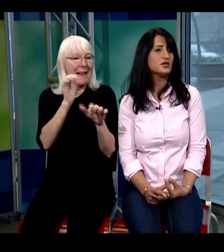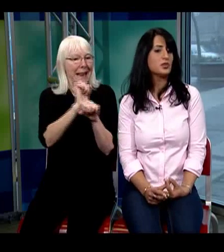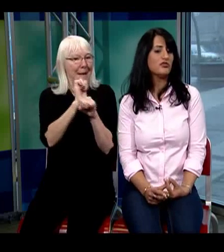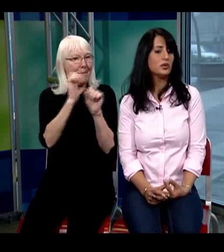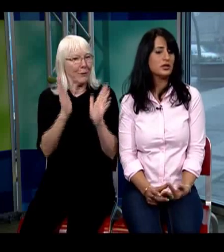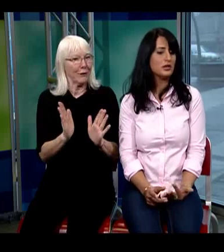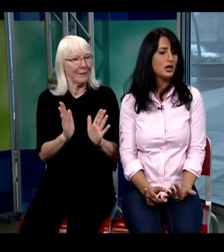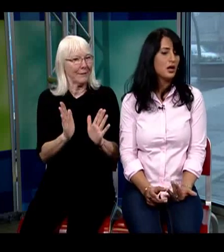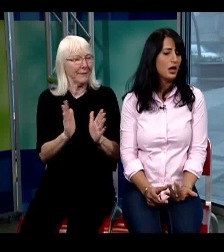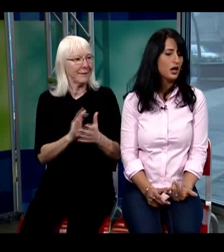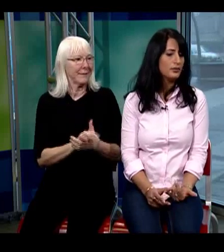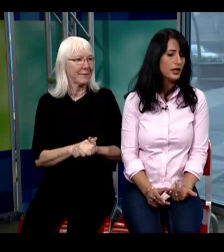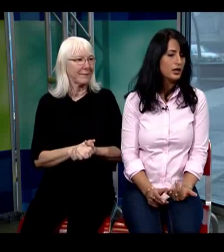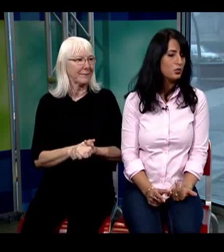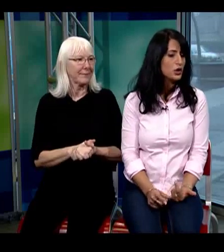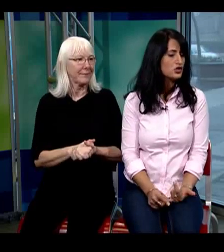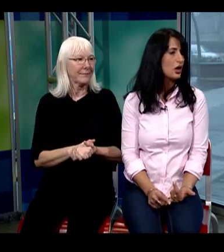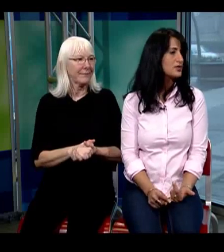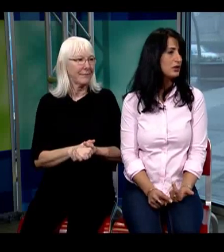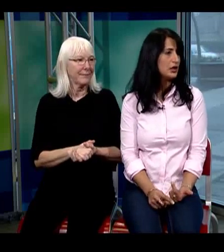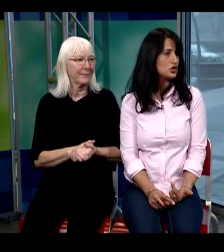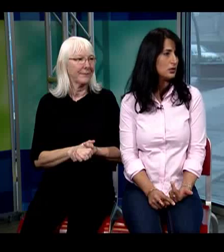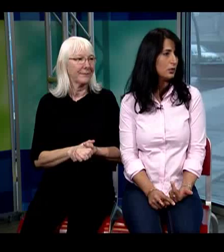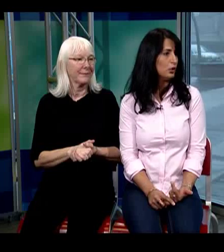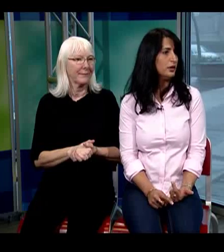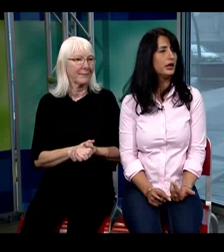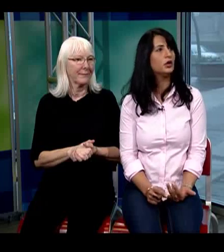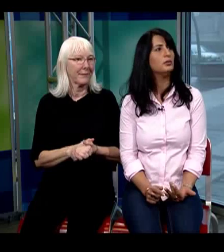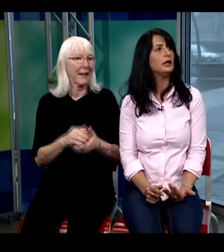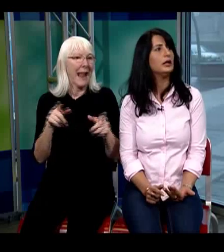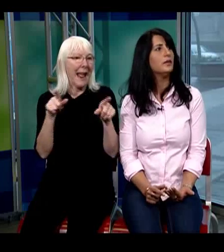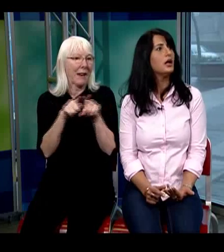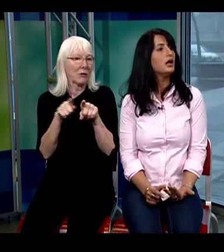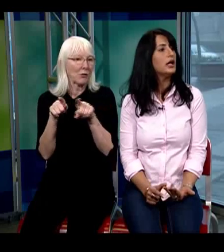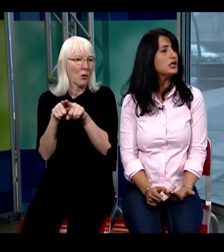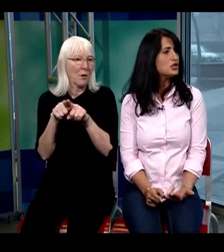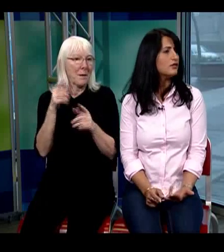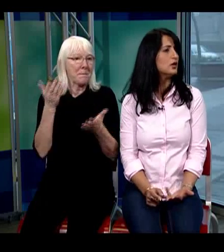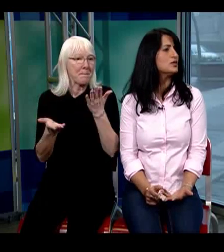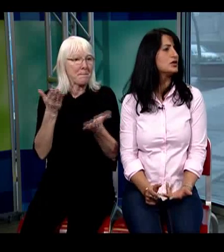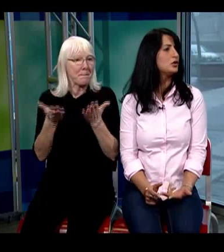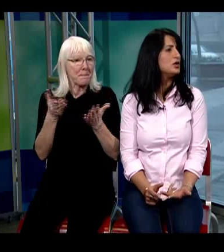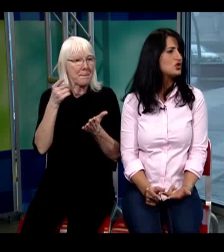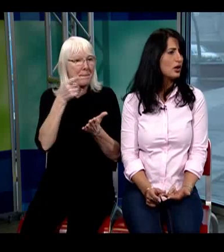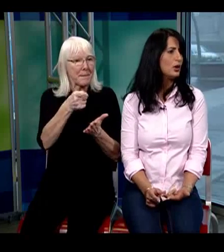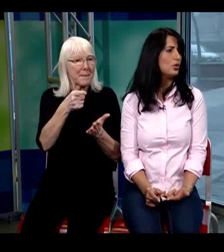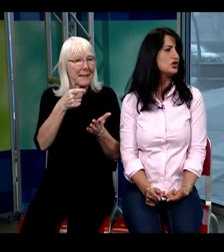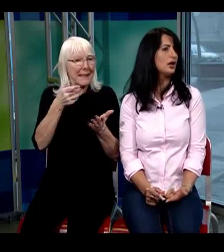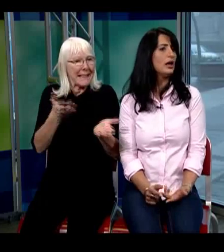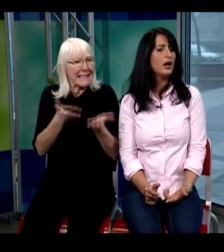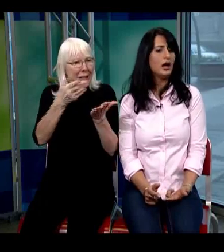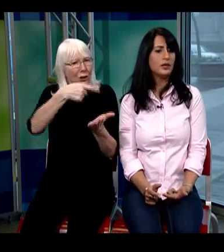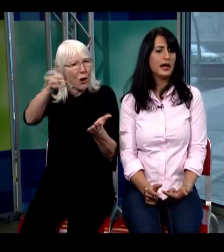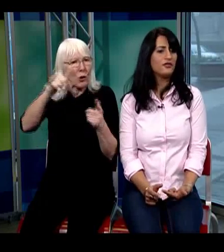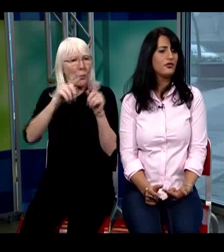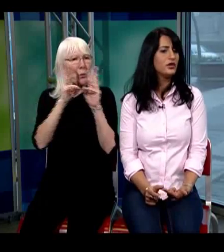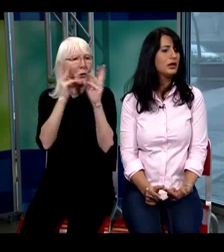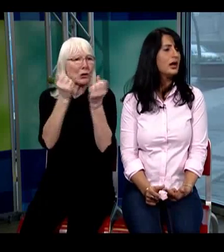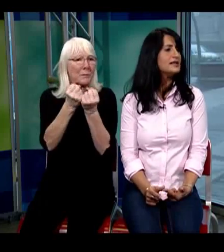we've put in workshops related to employment it could be interviews could be job coaching I've referred clients